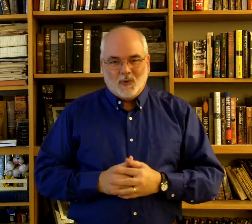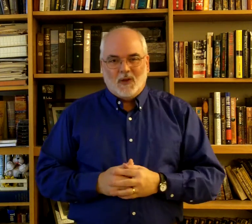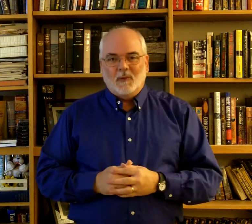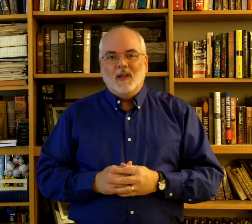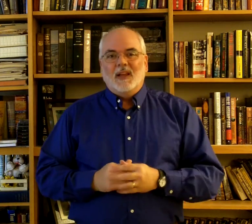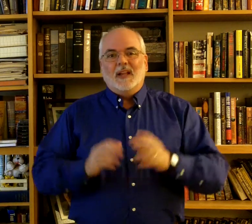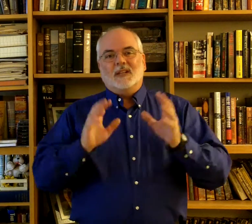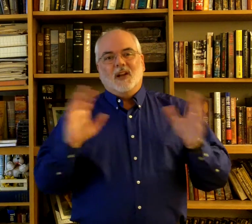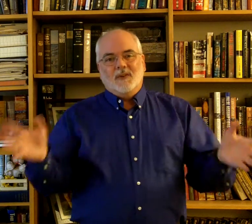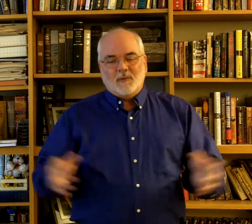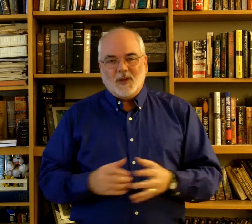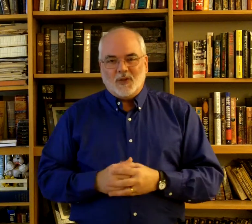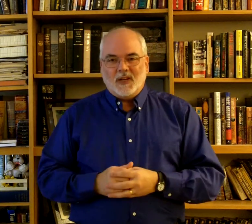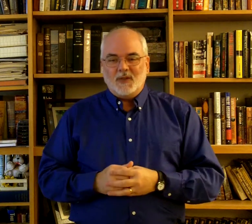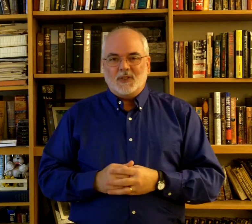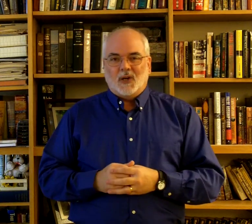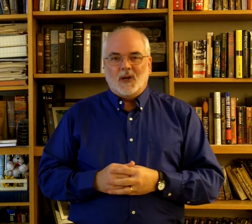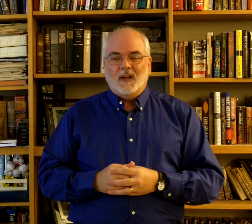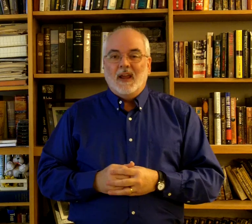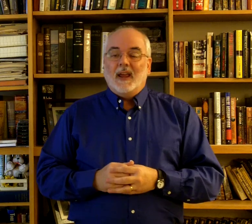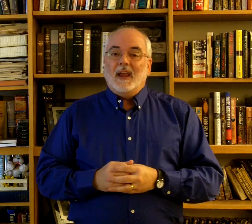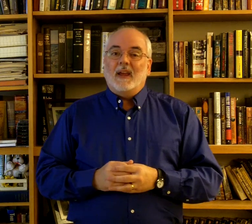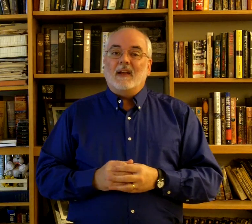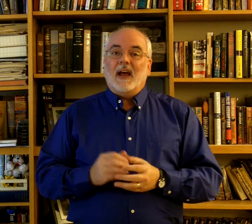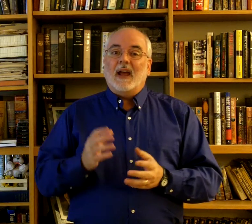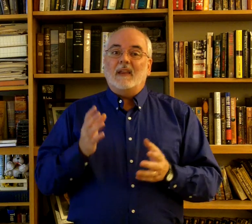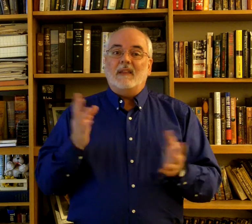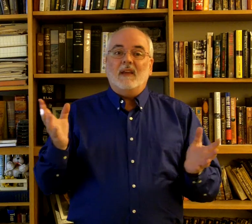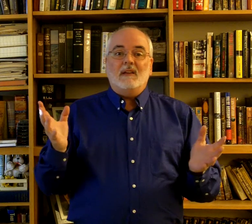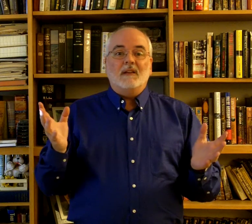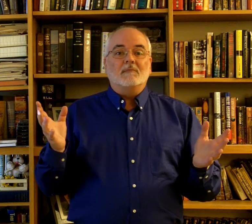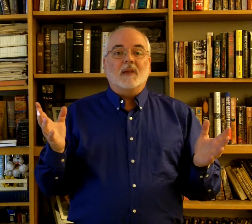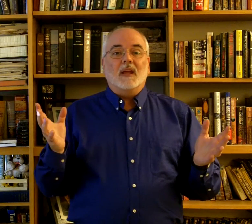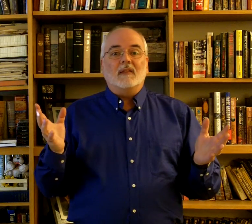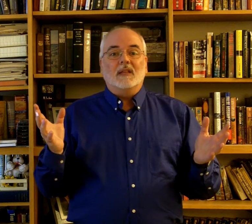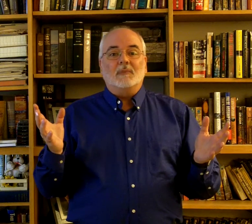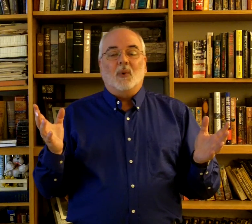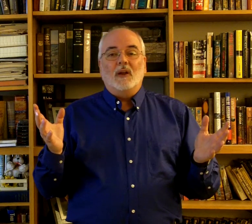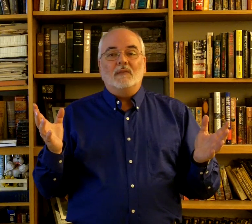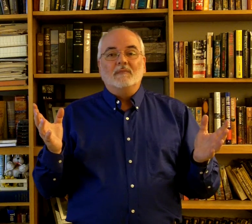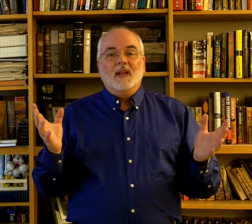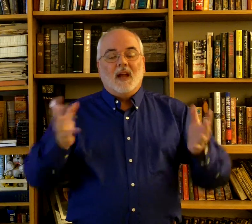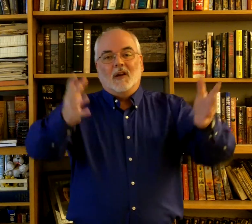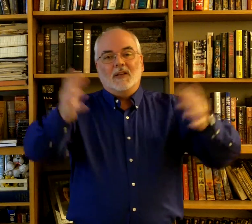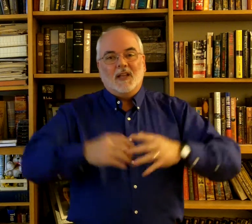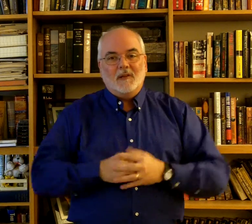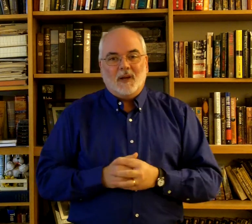welcome. That's enough information to get you started. And I think at this point, I'm going to say goodbye.